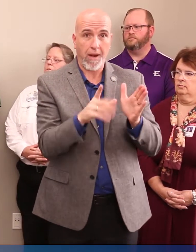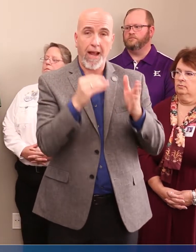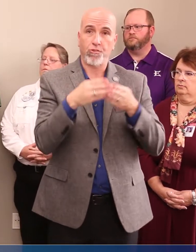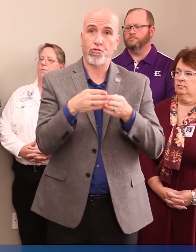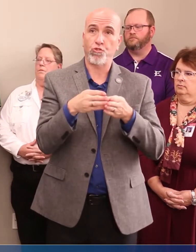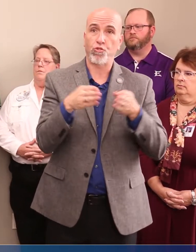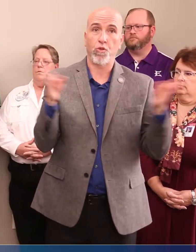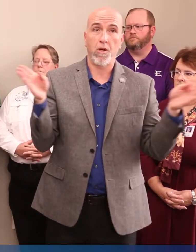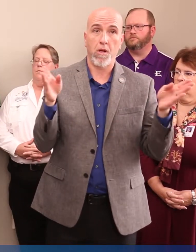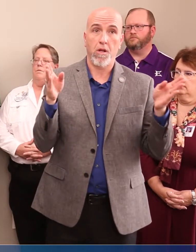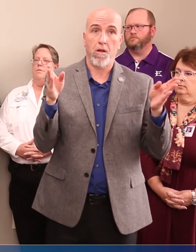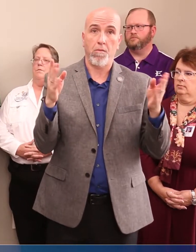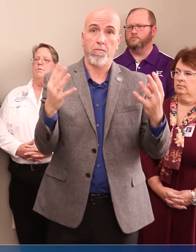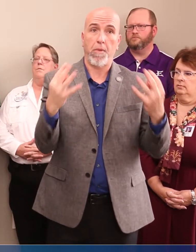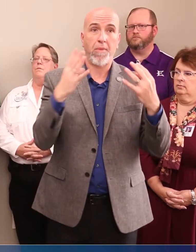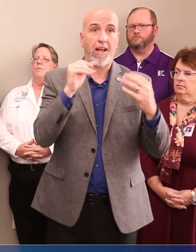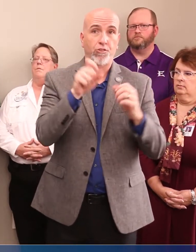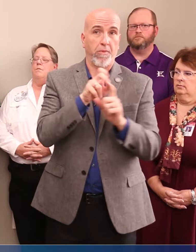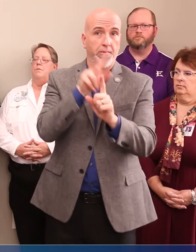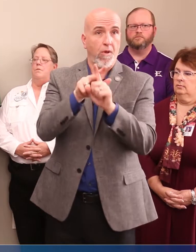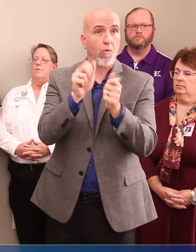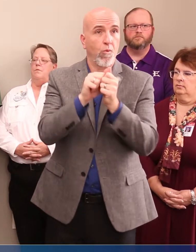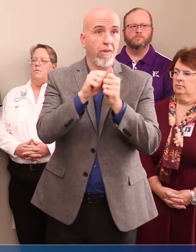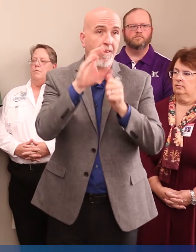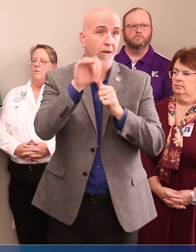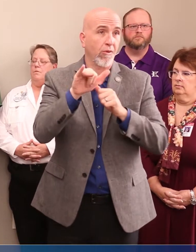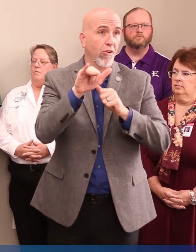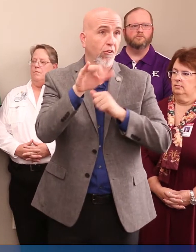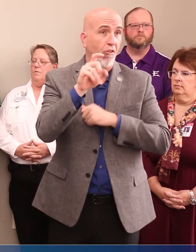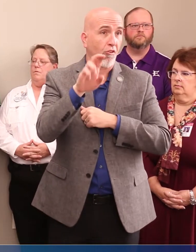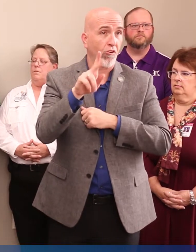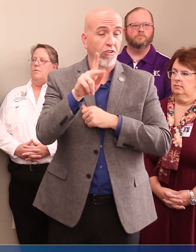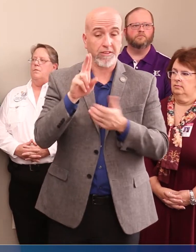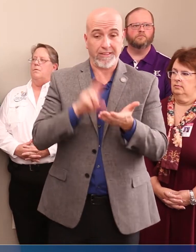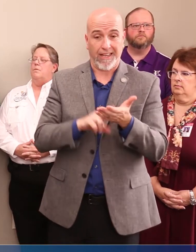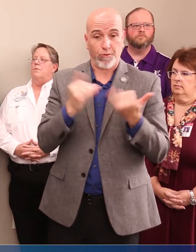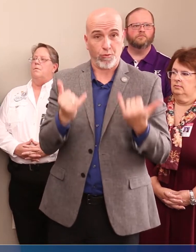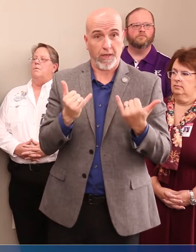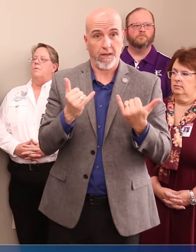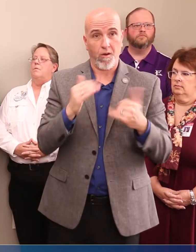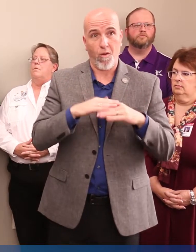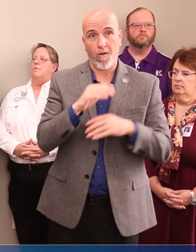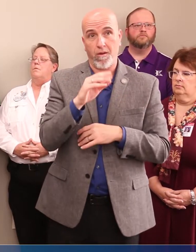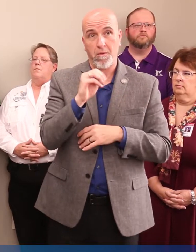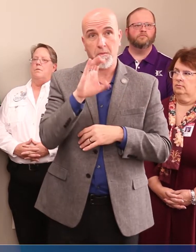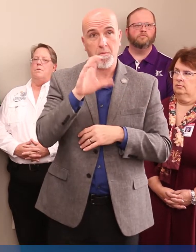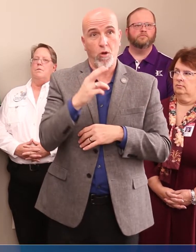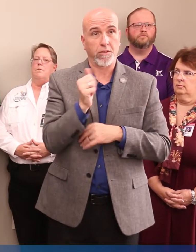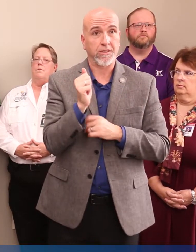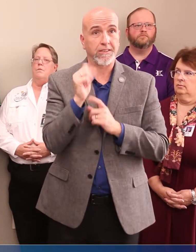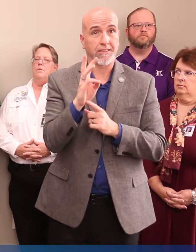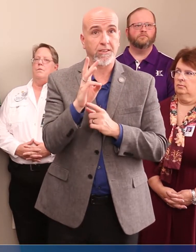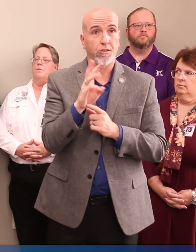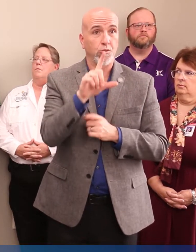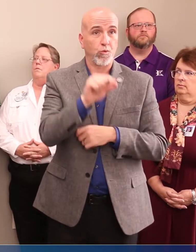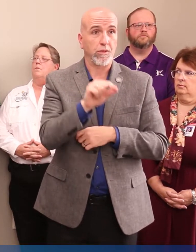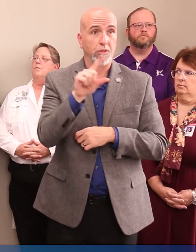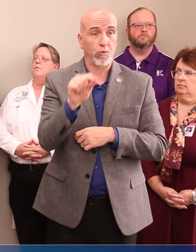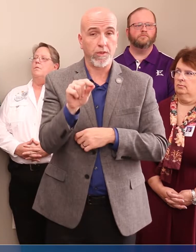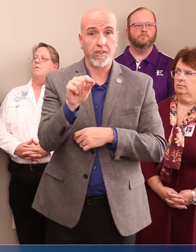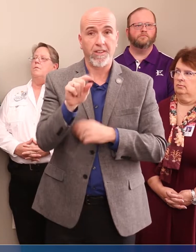publicity and shall be filed with the county clerk. Sign this today, the 16th day of March 2020,